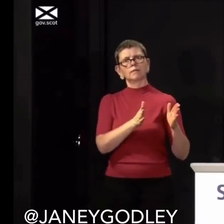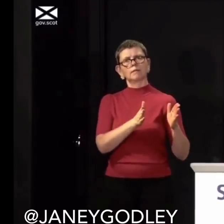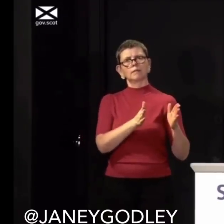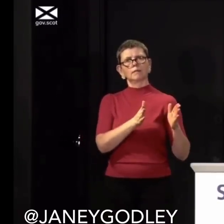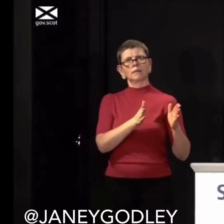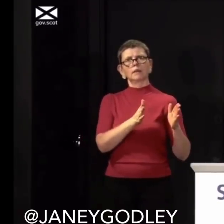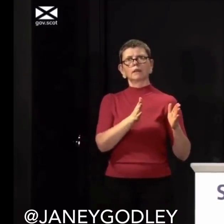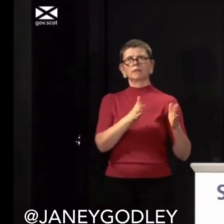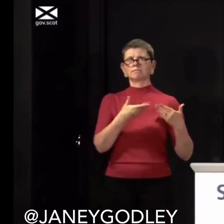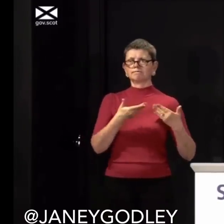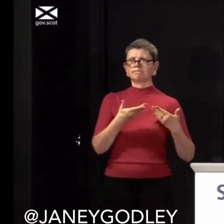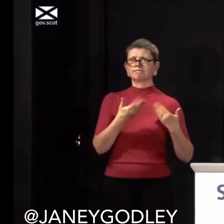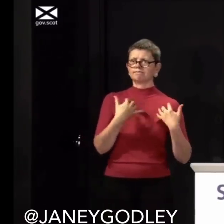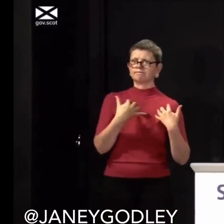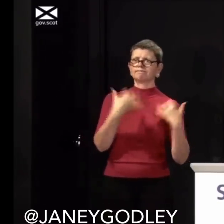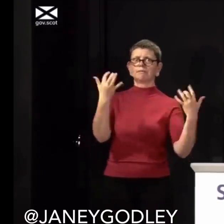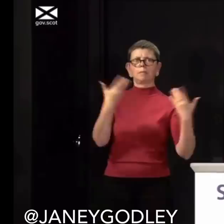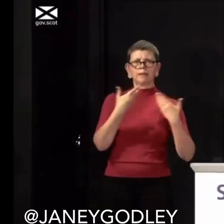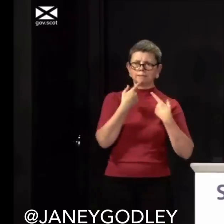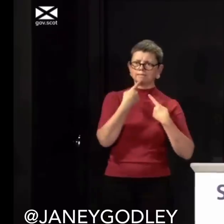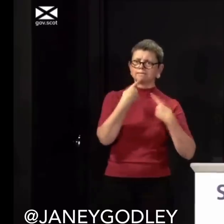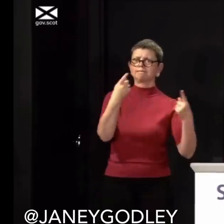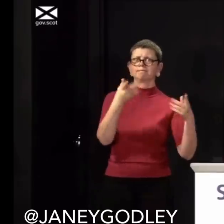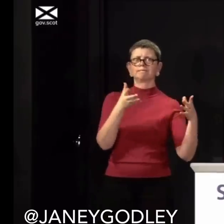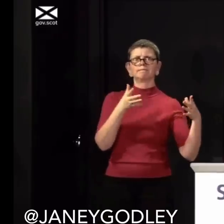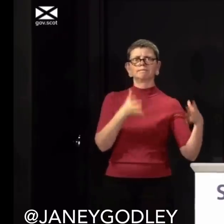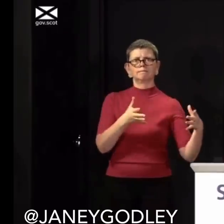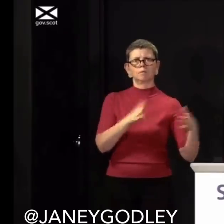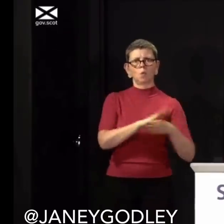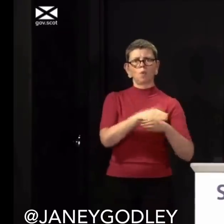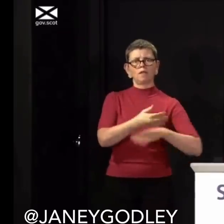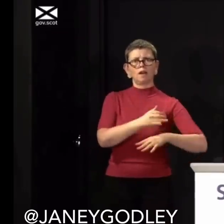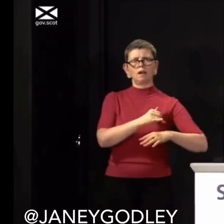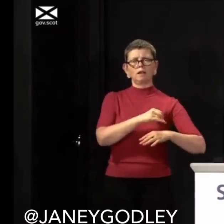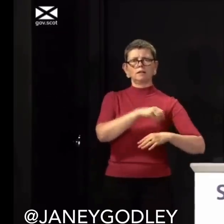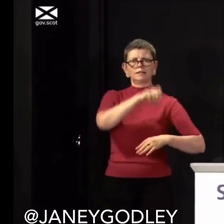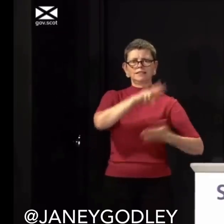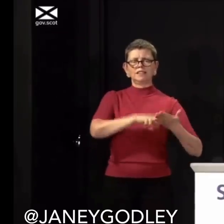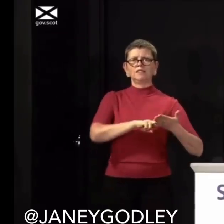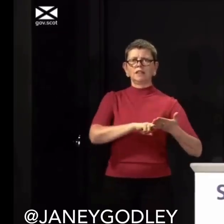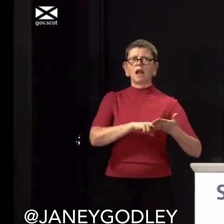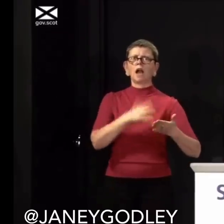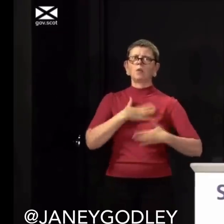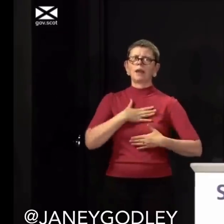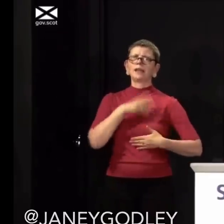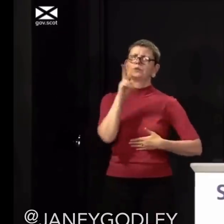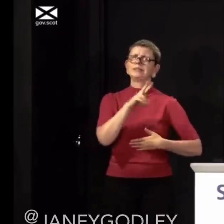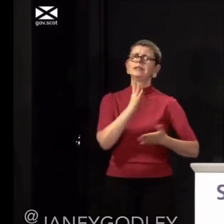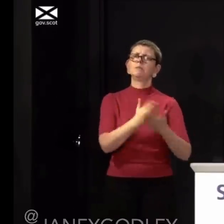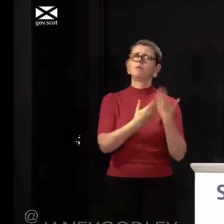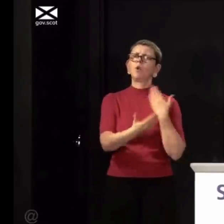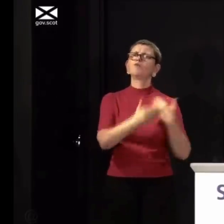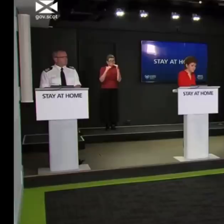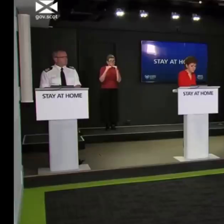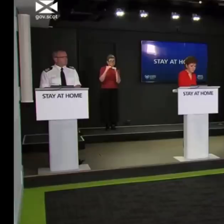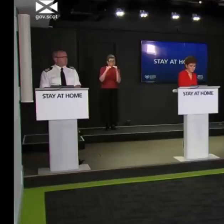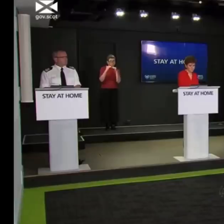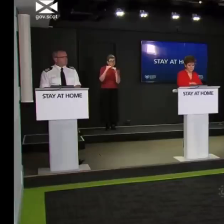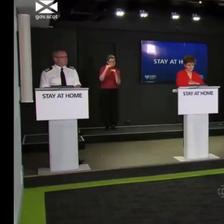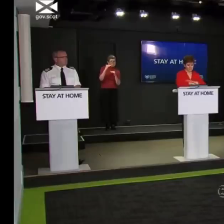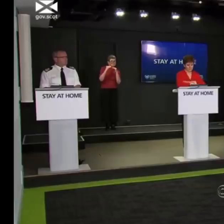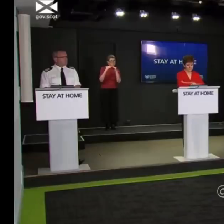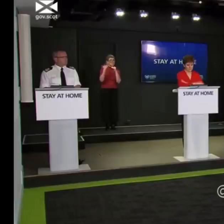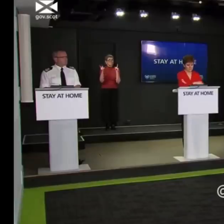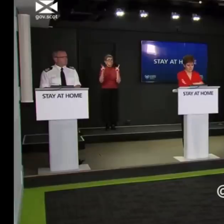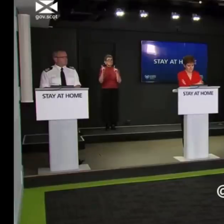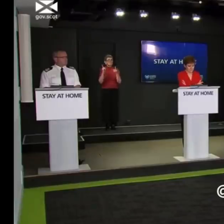positive, and maybe actually make a statement that makes sense to people. Other than that, nearly my business. Right, next question. And can I ask